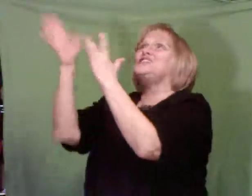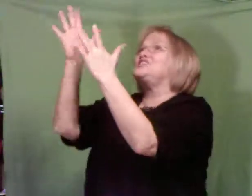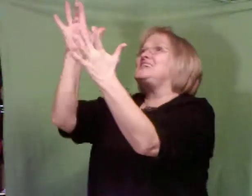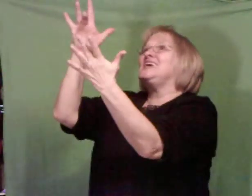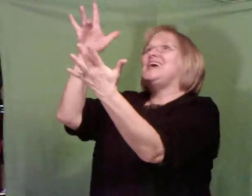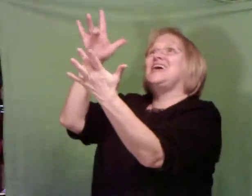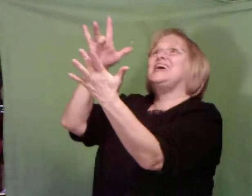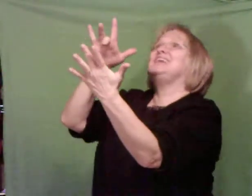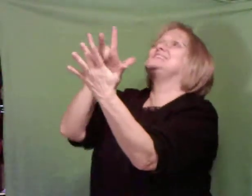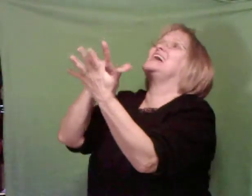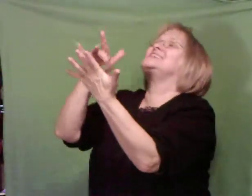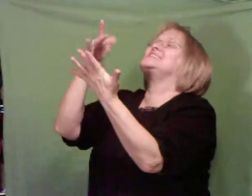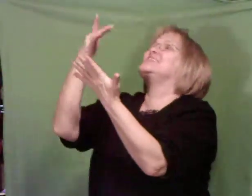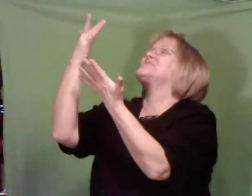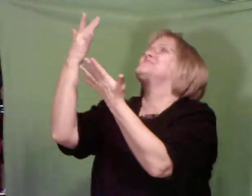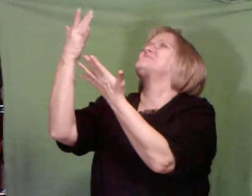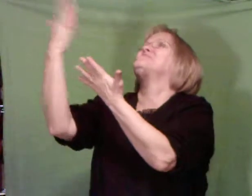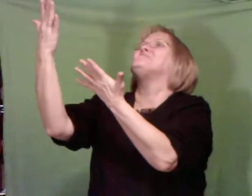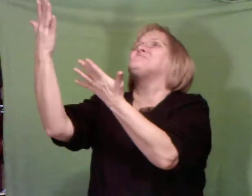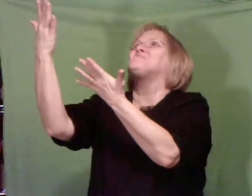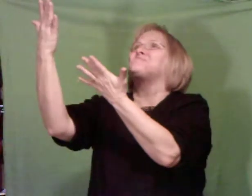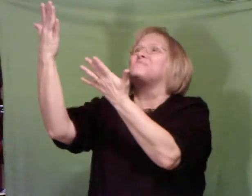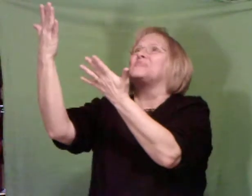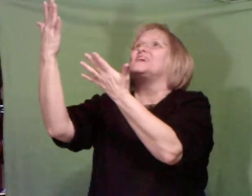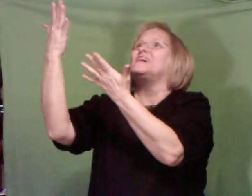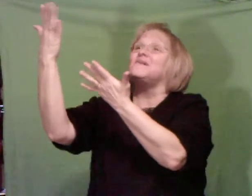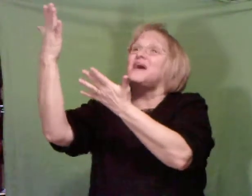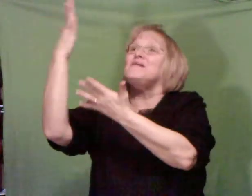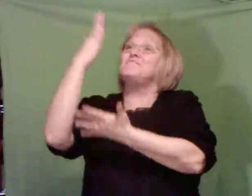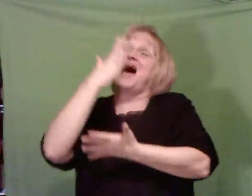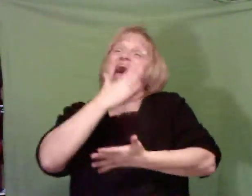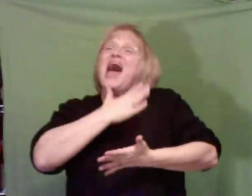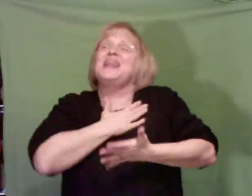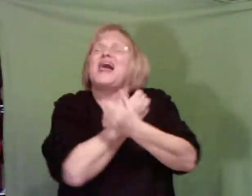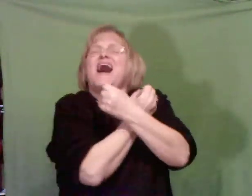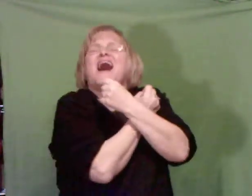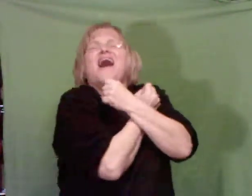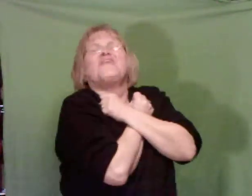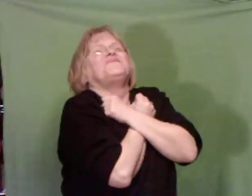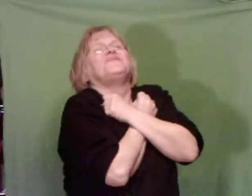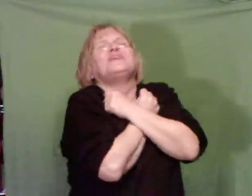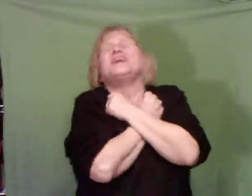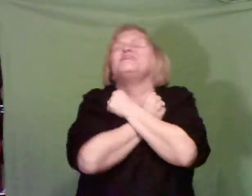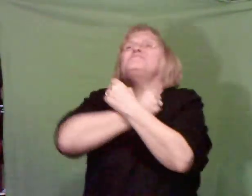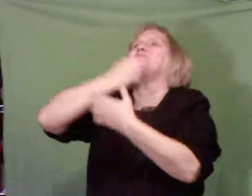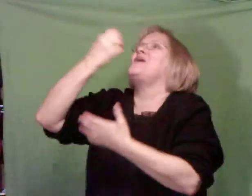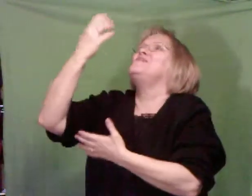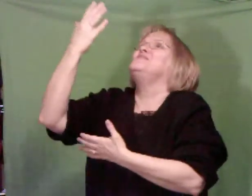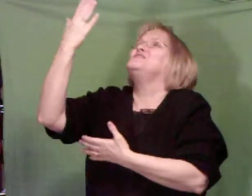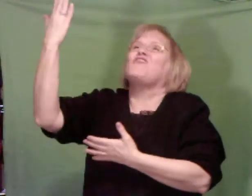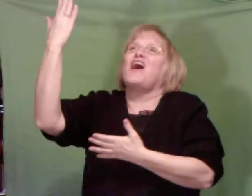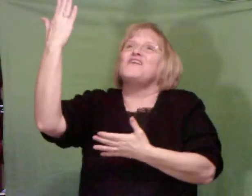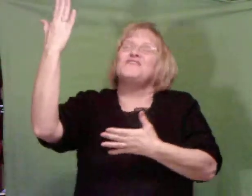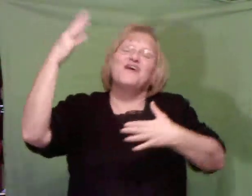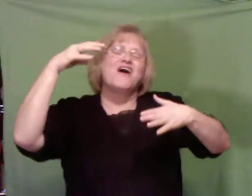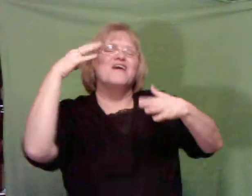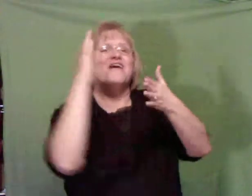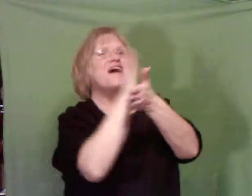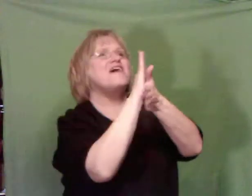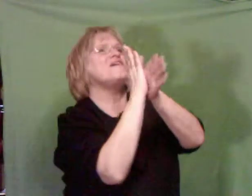Jesus. And my love for Him grows stronger day